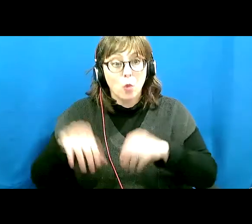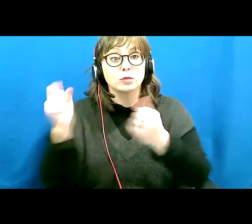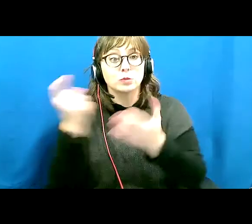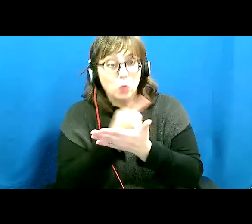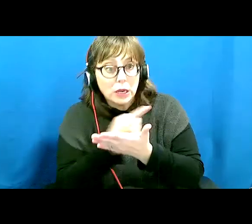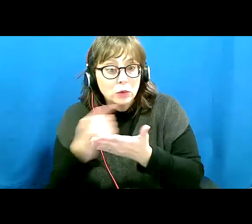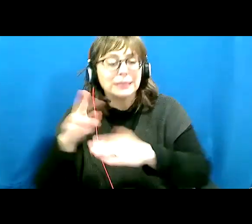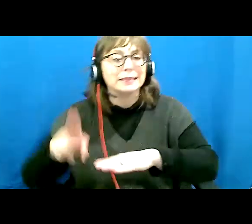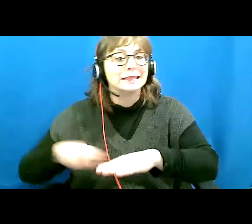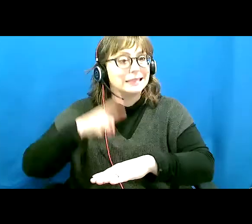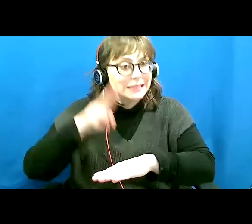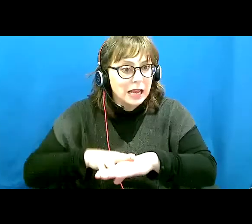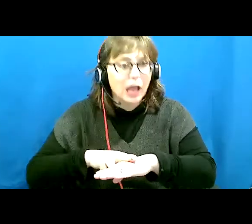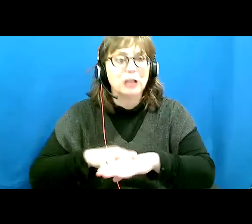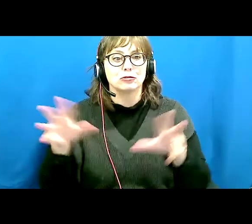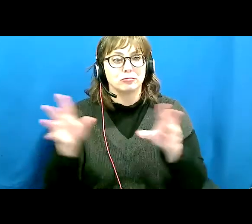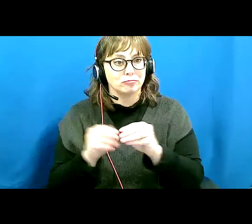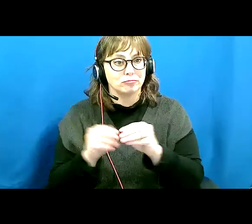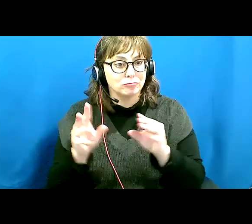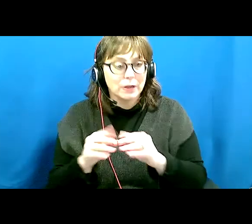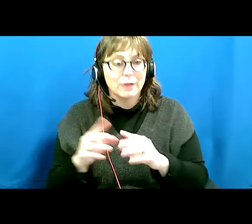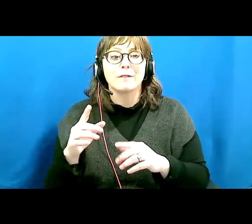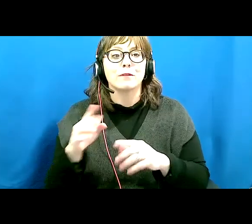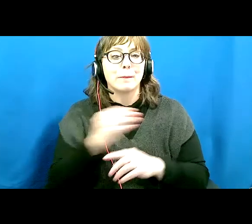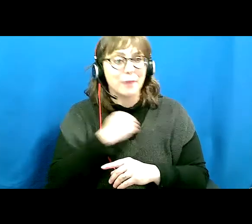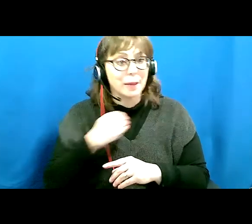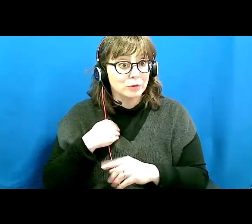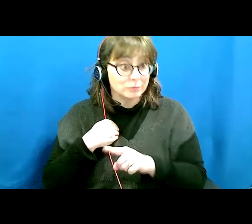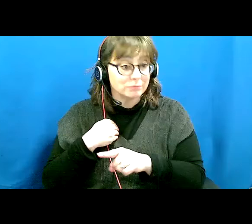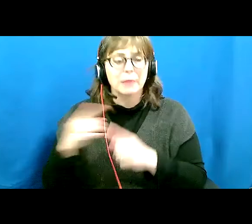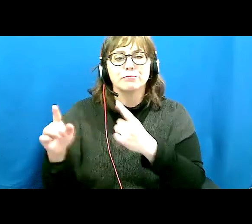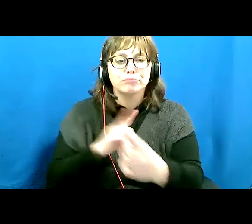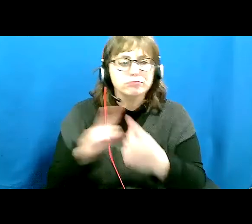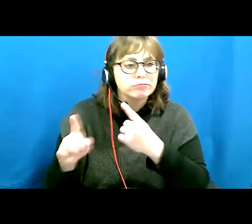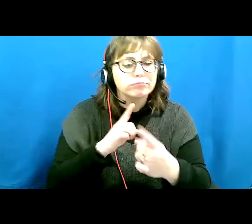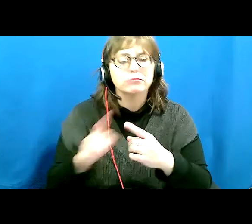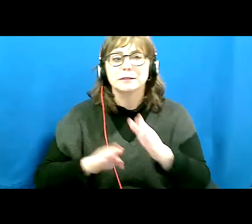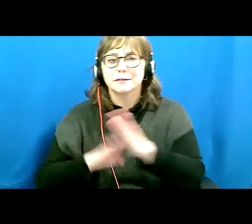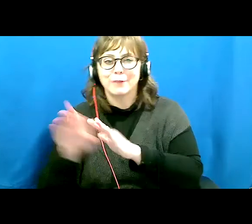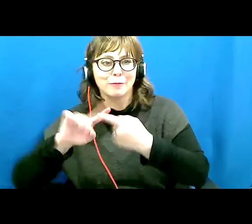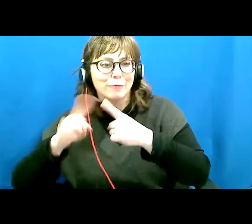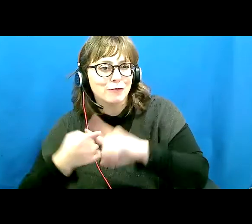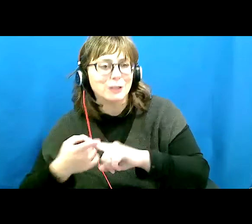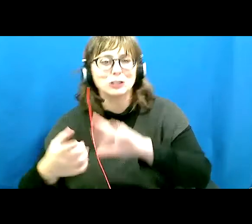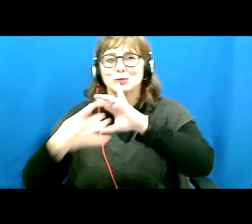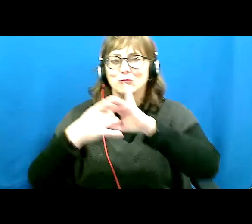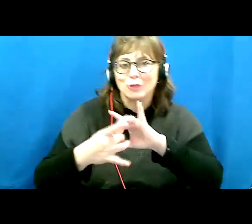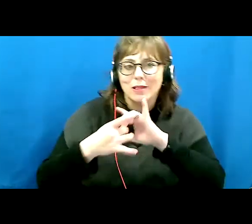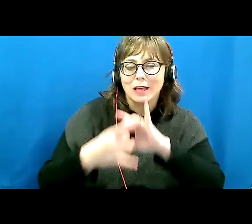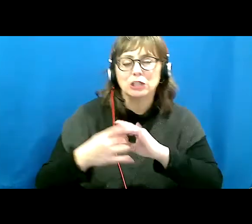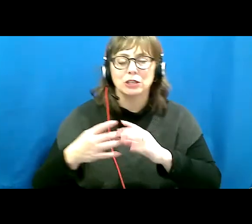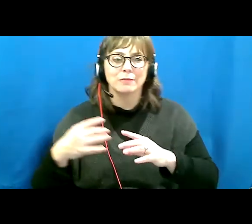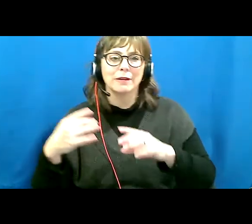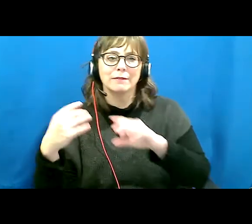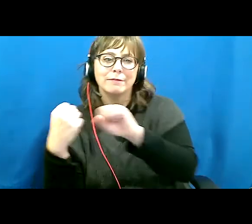conference once a year for members to network and to make lifelong friendships, relationships, and to help others navigate life